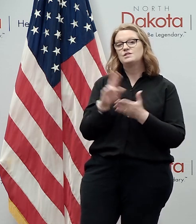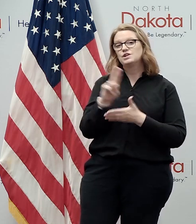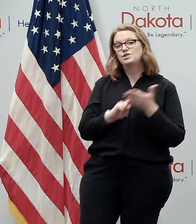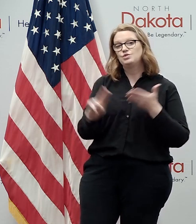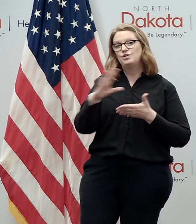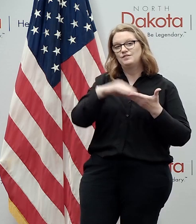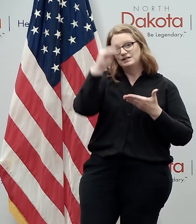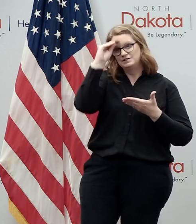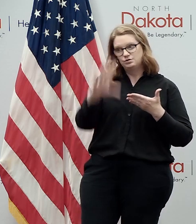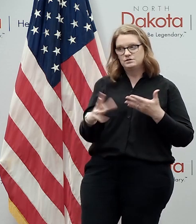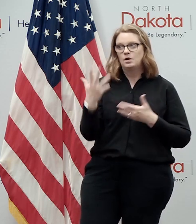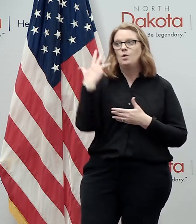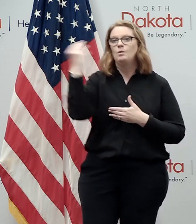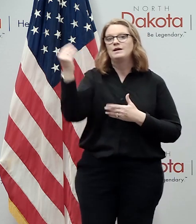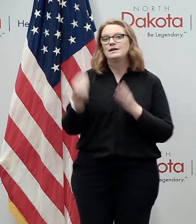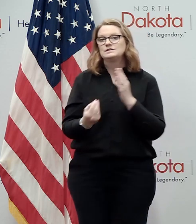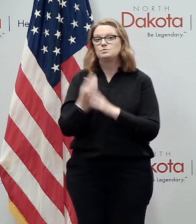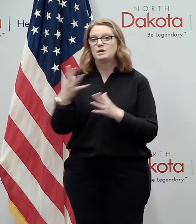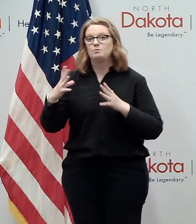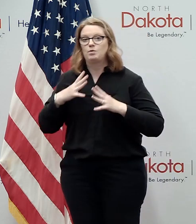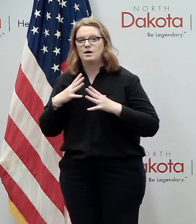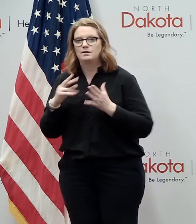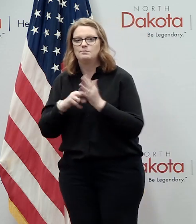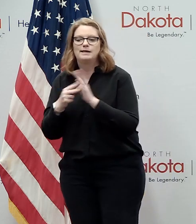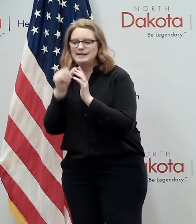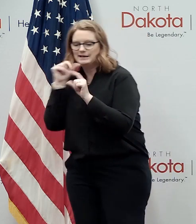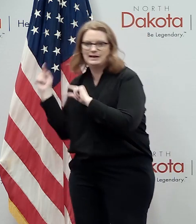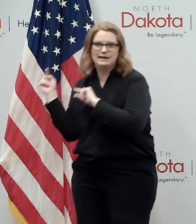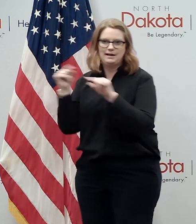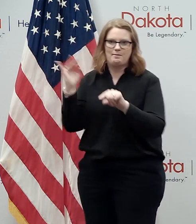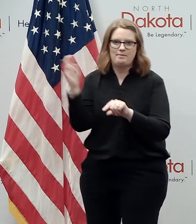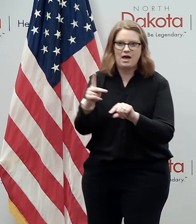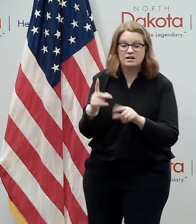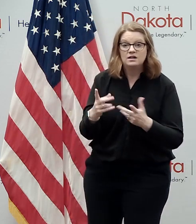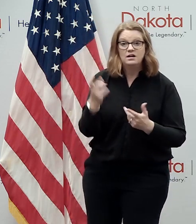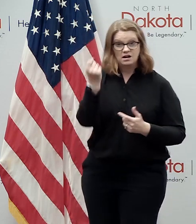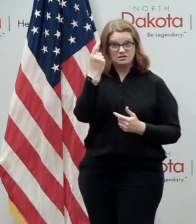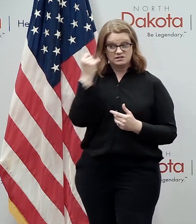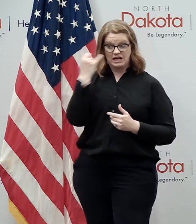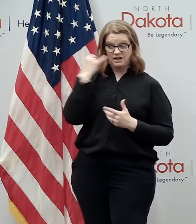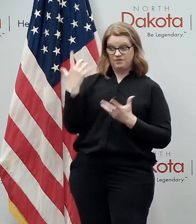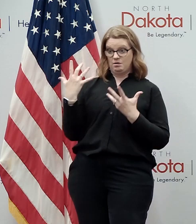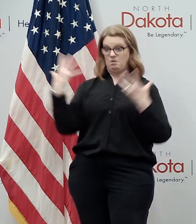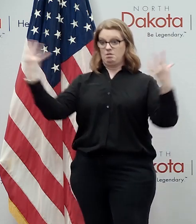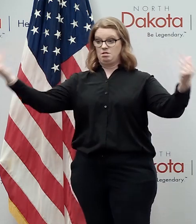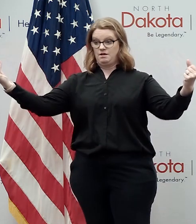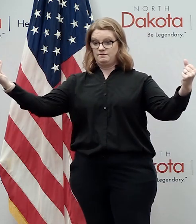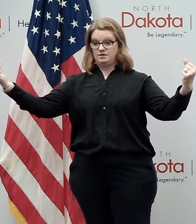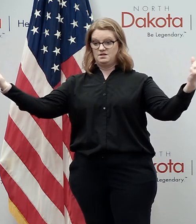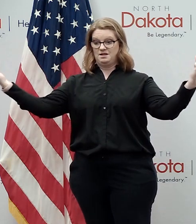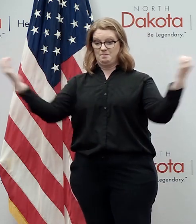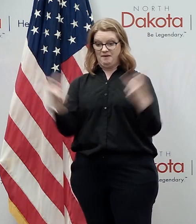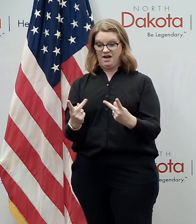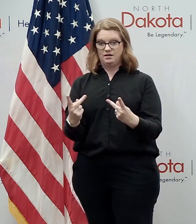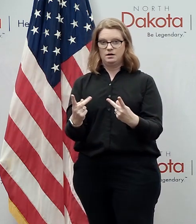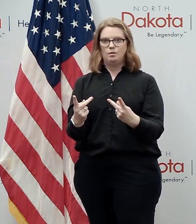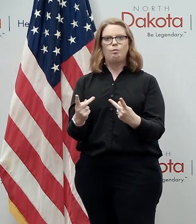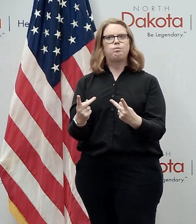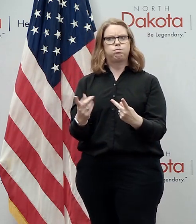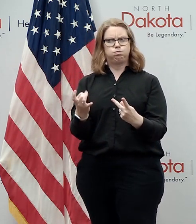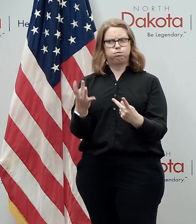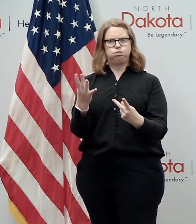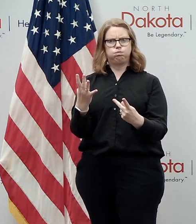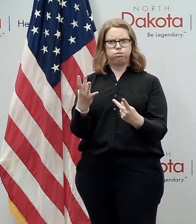that went on spring break and didn't come back you know if they were all back and all living in dorms when this thing took off we could have been dealing with issues on